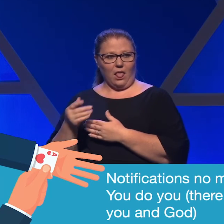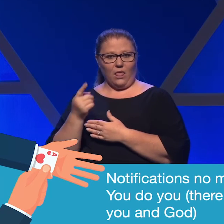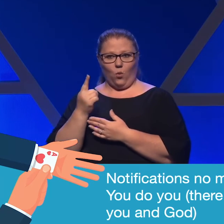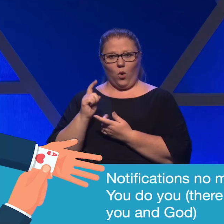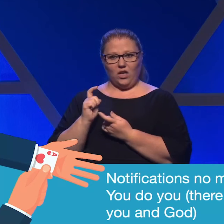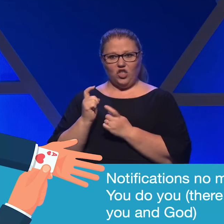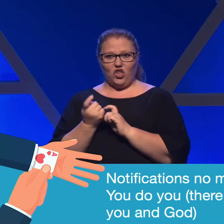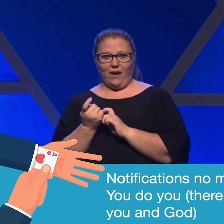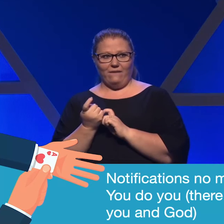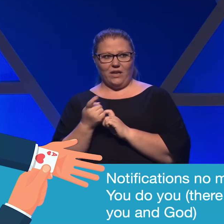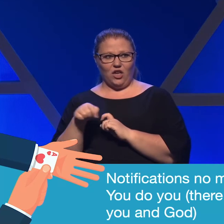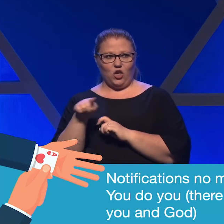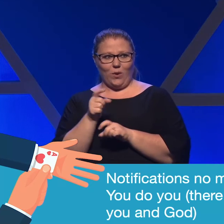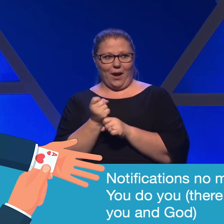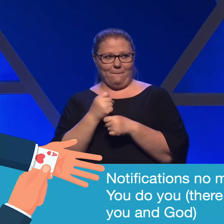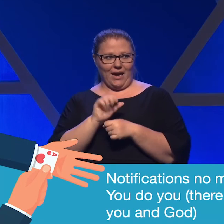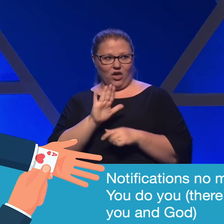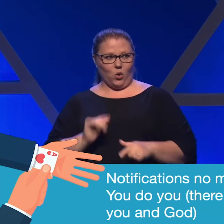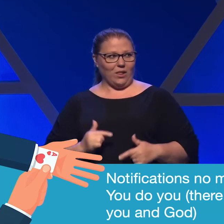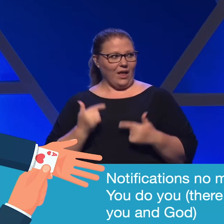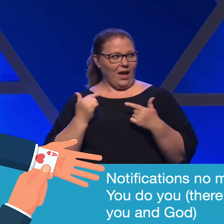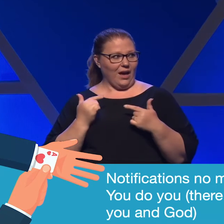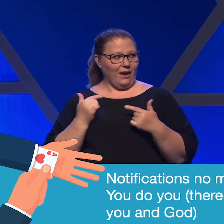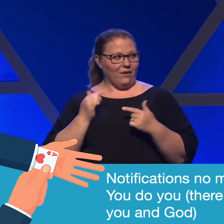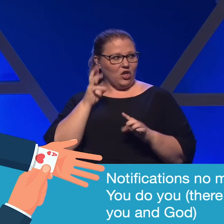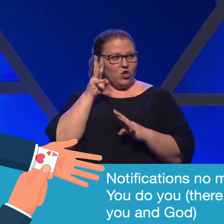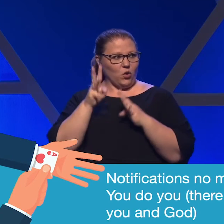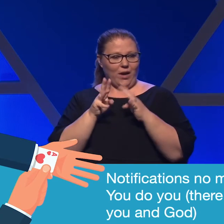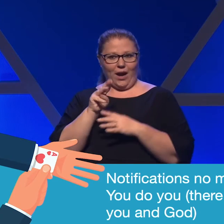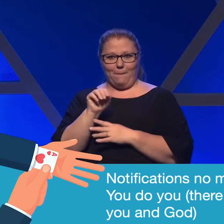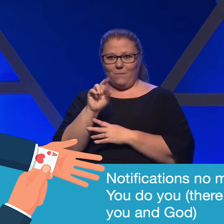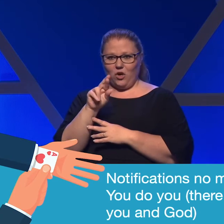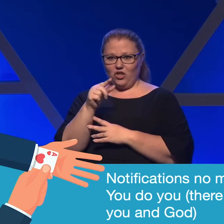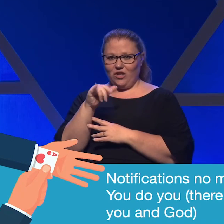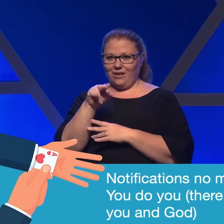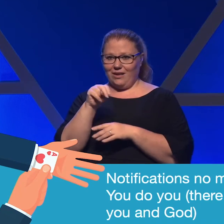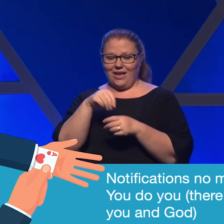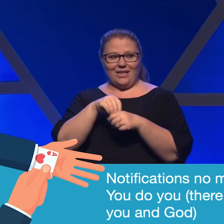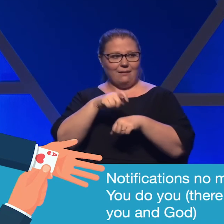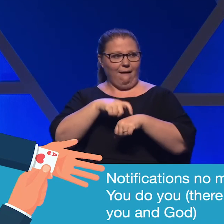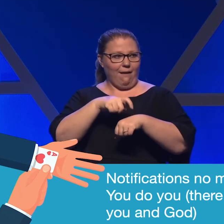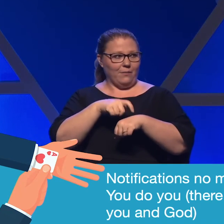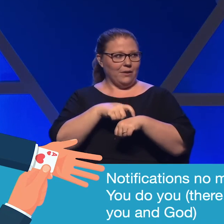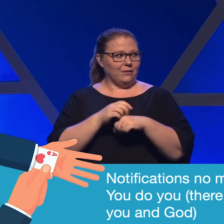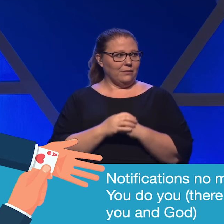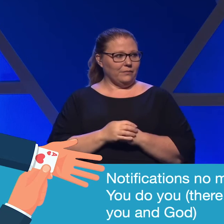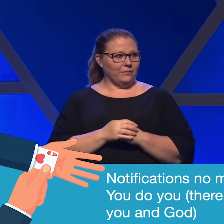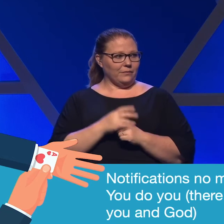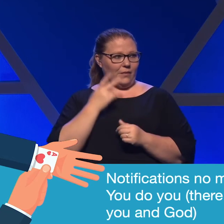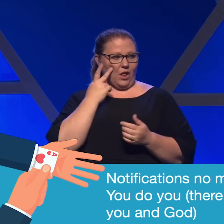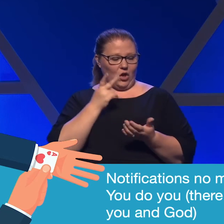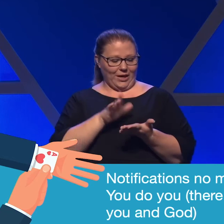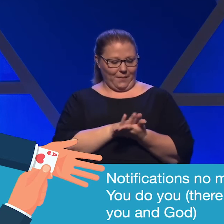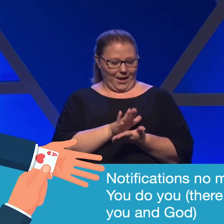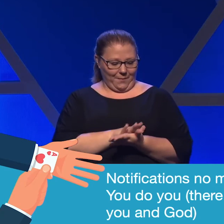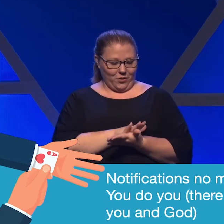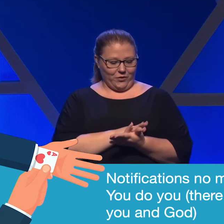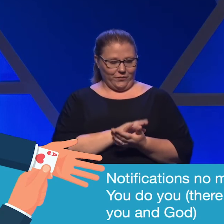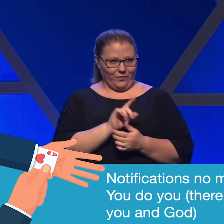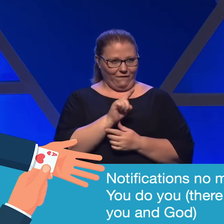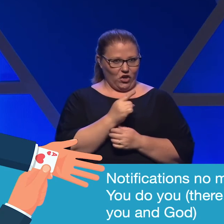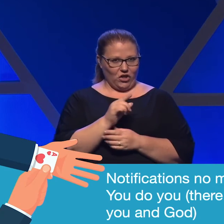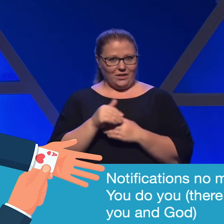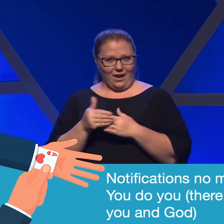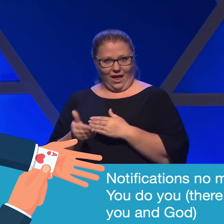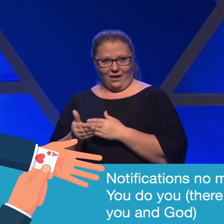that you can make in your life to create margin in time. Look at that paper. First, next.